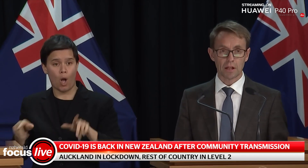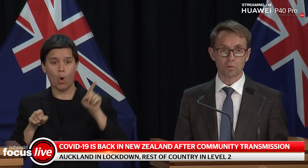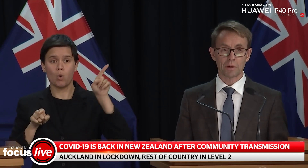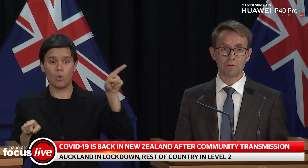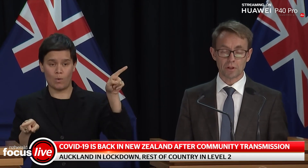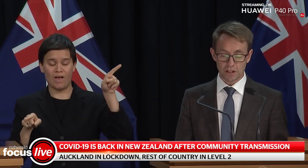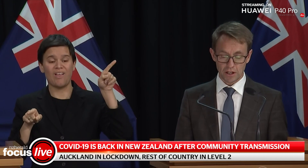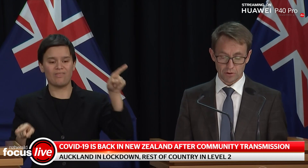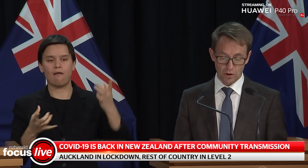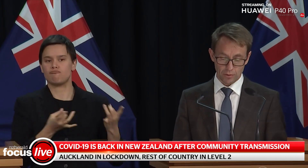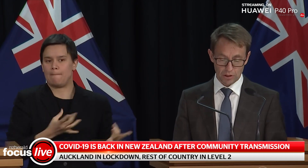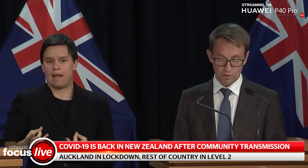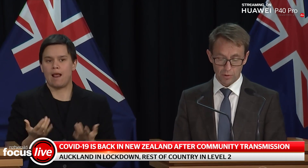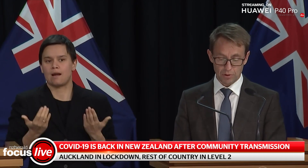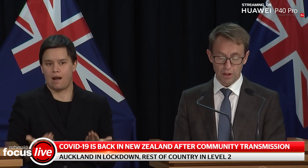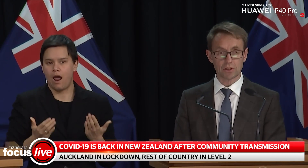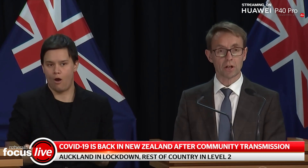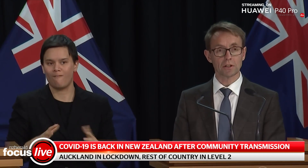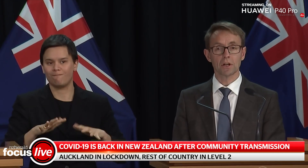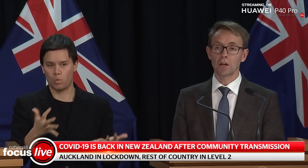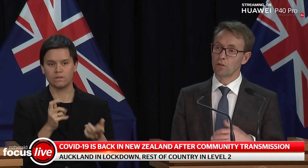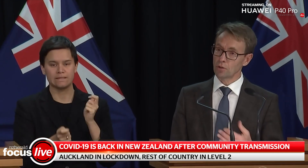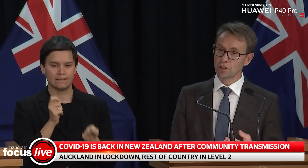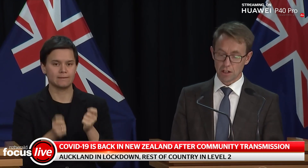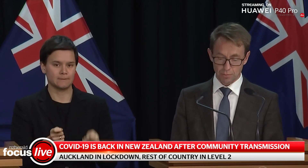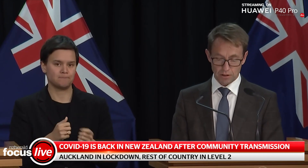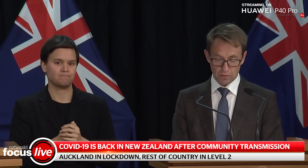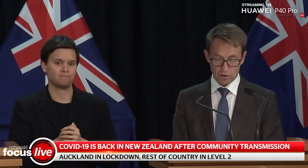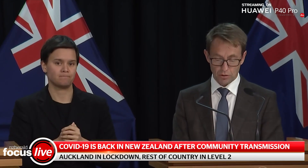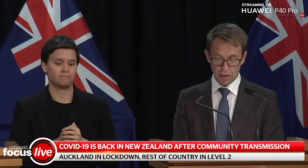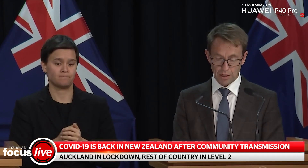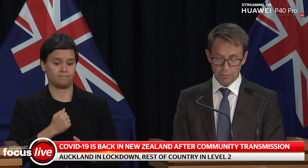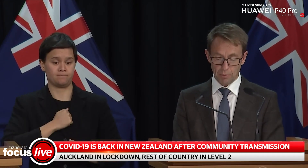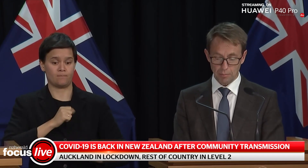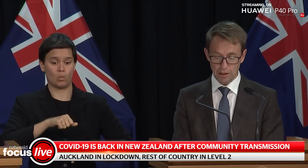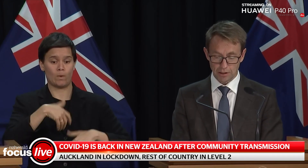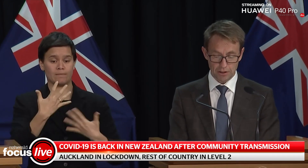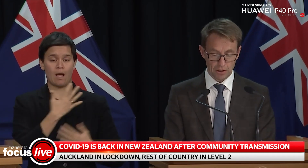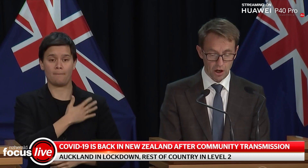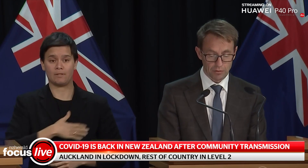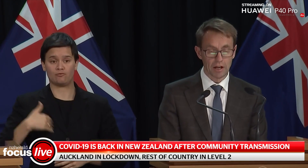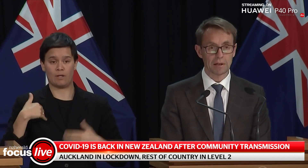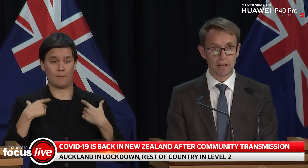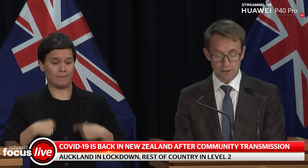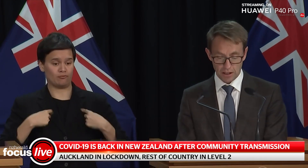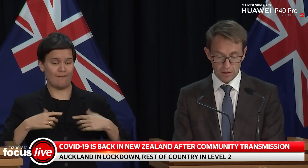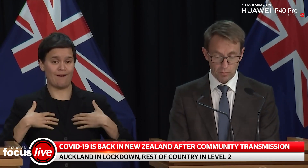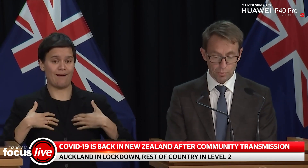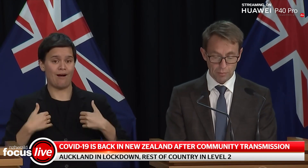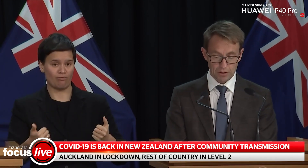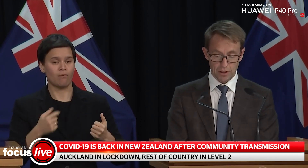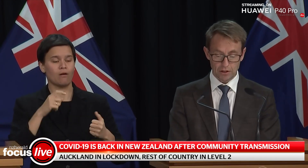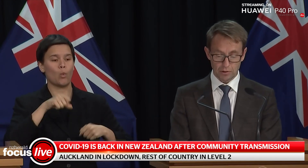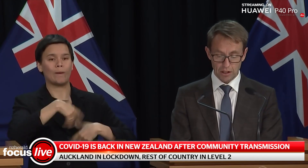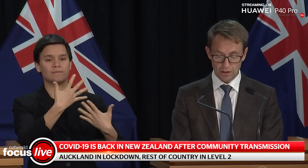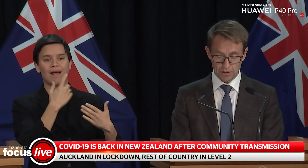and there will be further details on the ministry website tonight. Those DHBs are also planning pop-up clinics over coming days and they